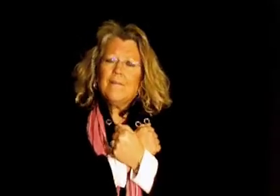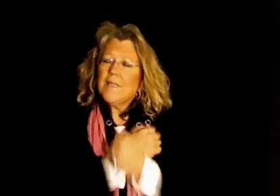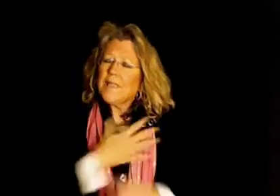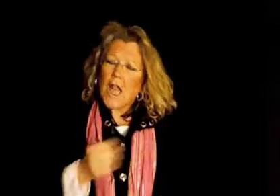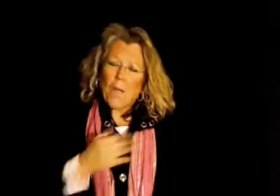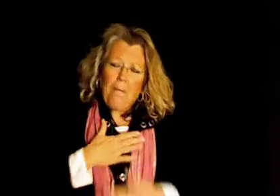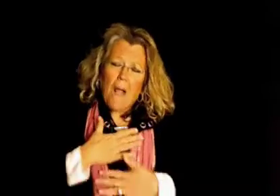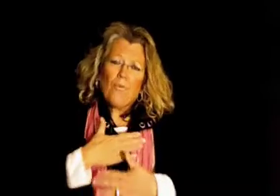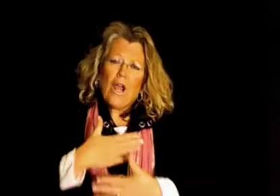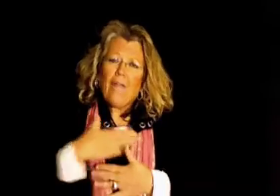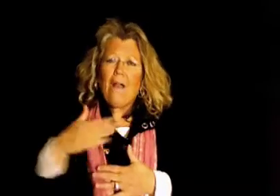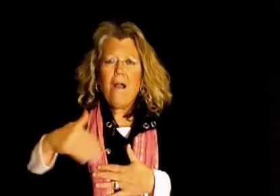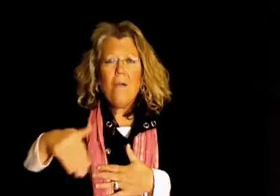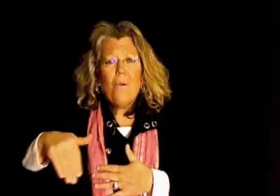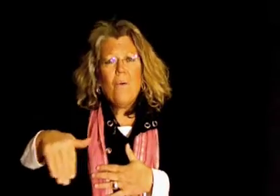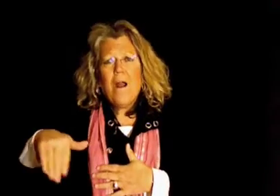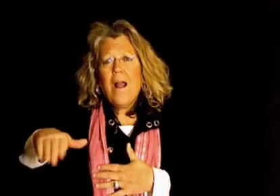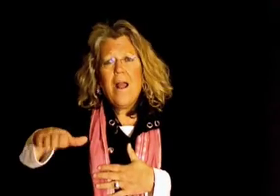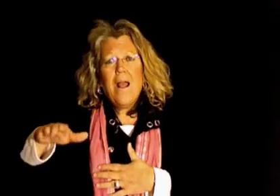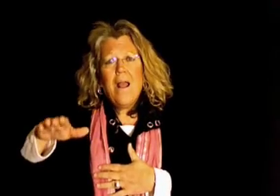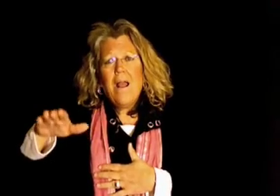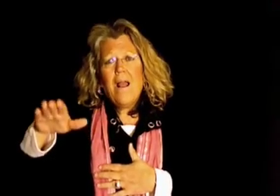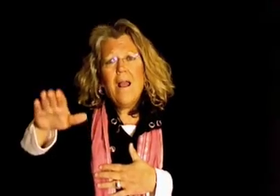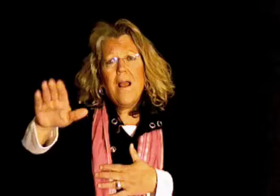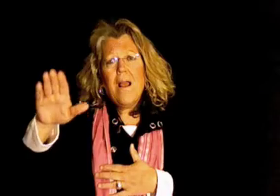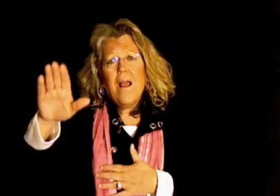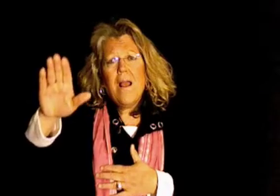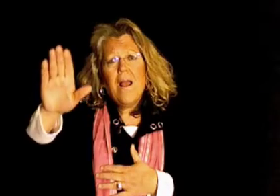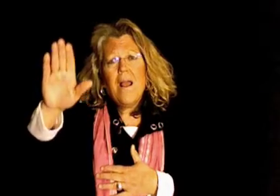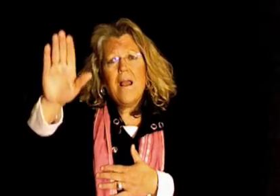Take my breath away